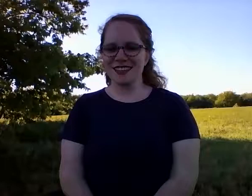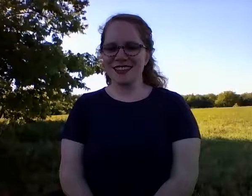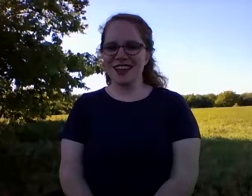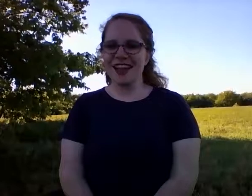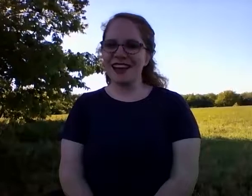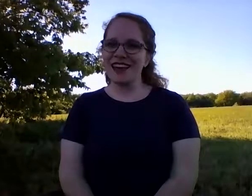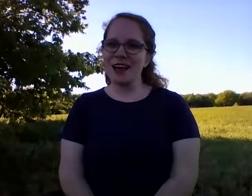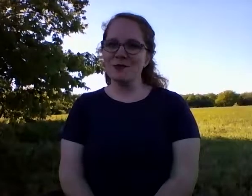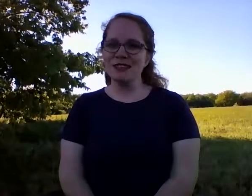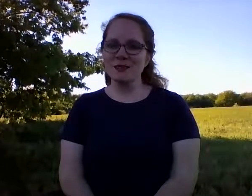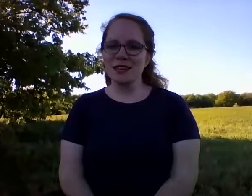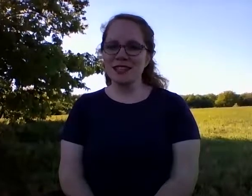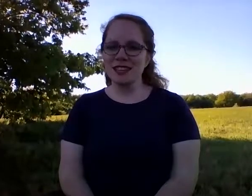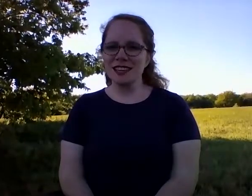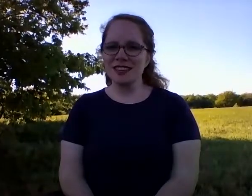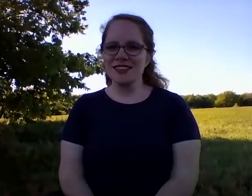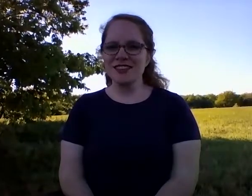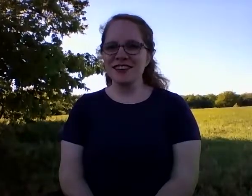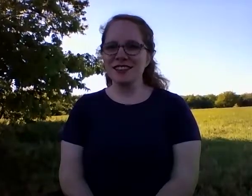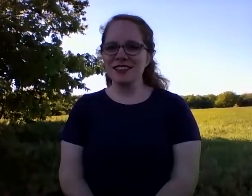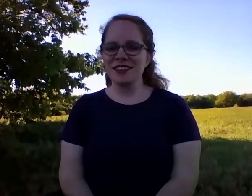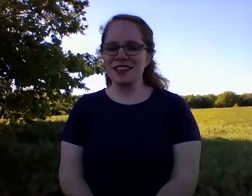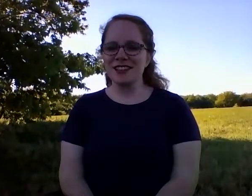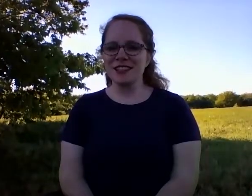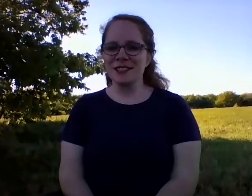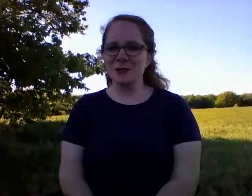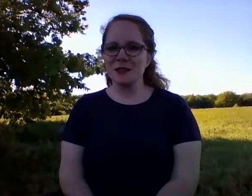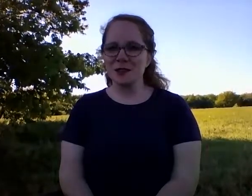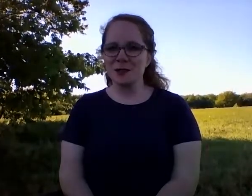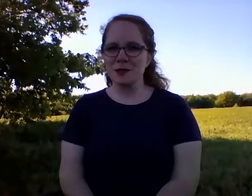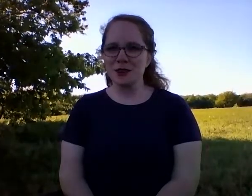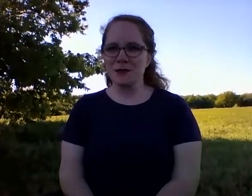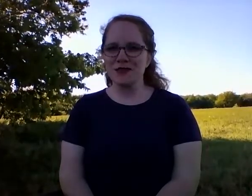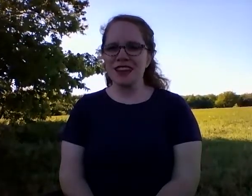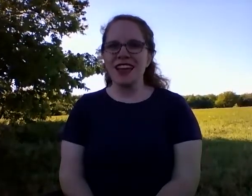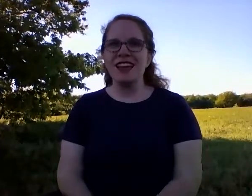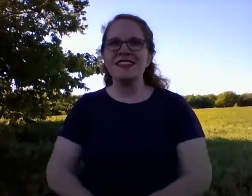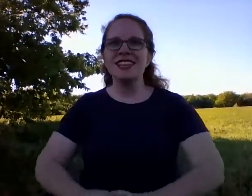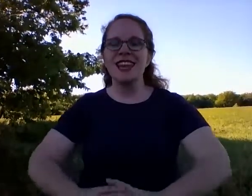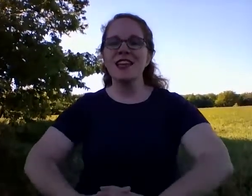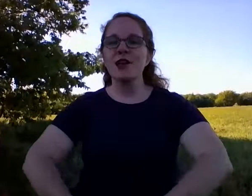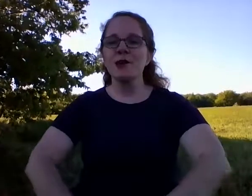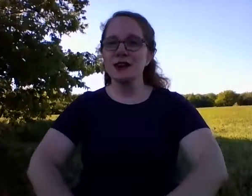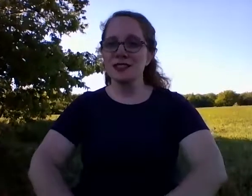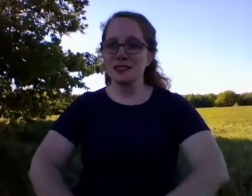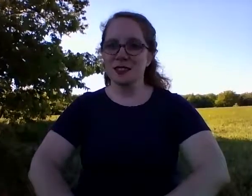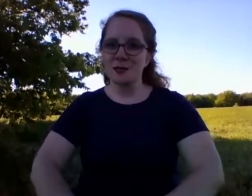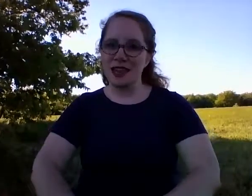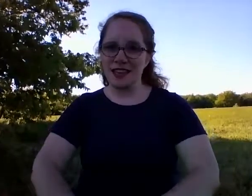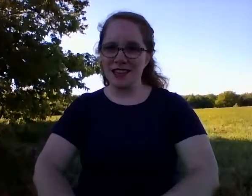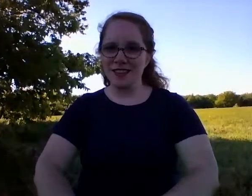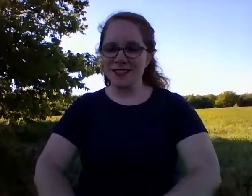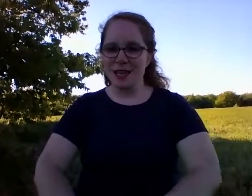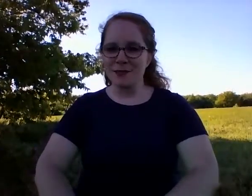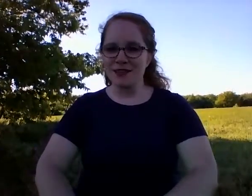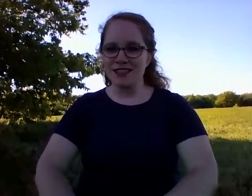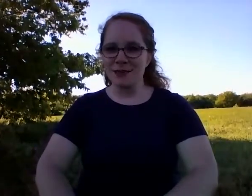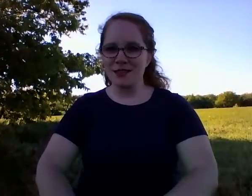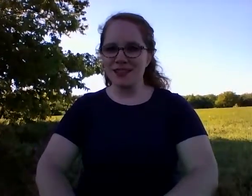Hi, I'm Melissa Bunch, and this is the Christ-Centered Energy Healing Spirit Code Program. And today, we are doing the Beatitudes Tapping Sequence.